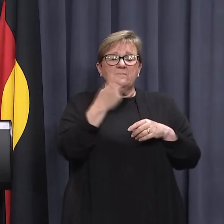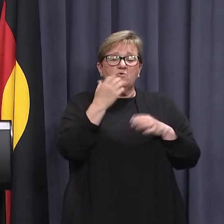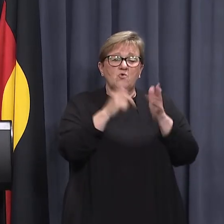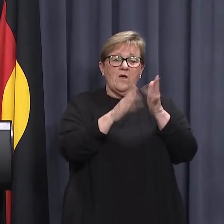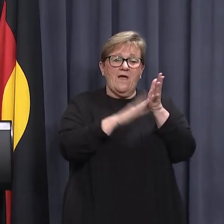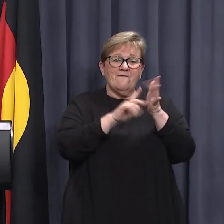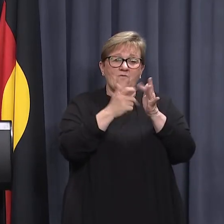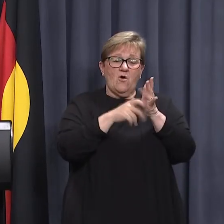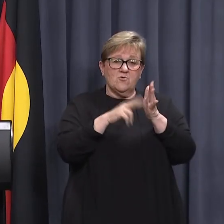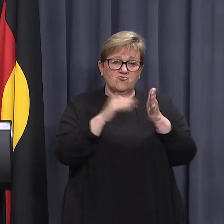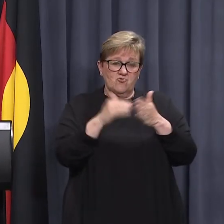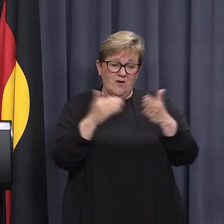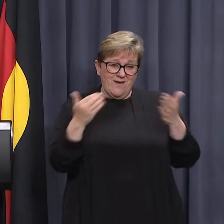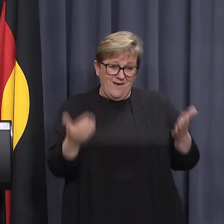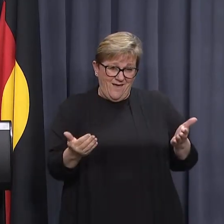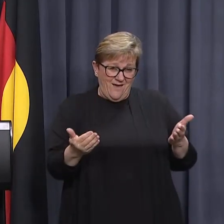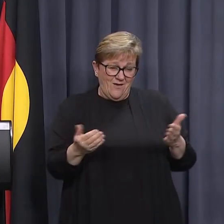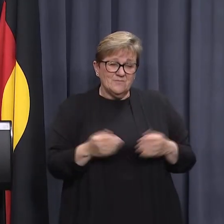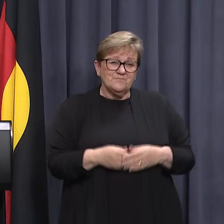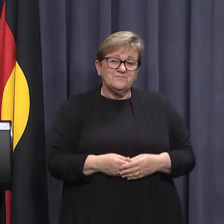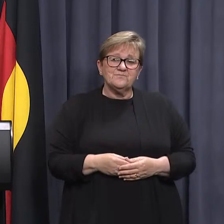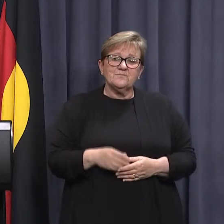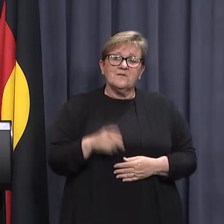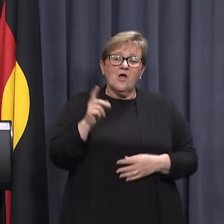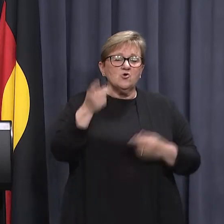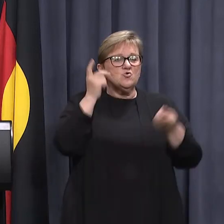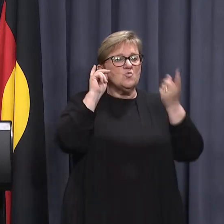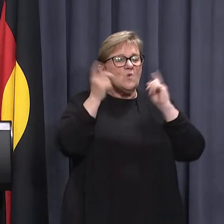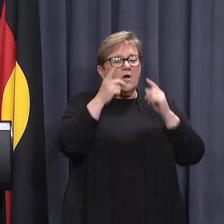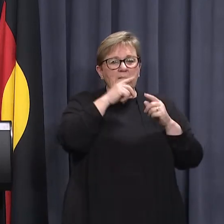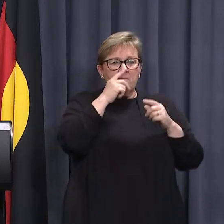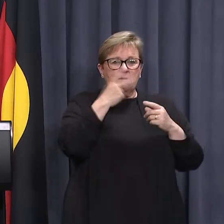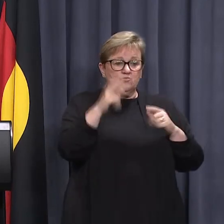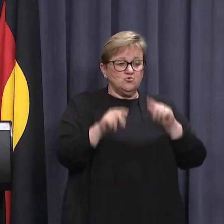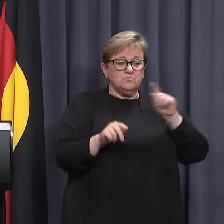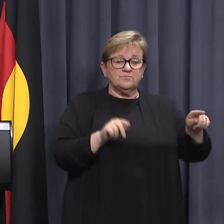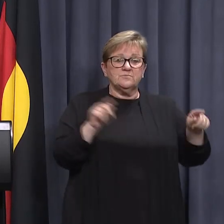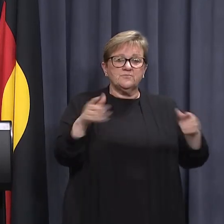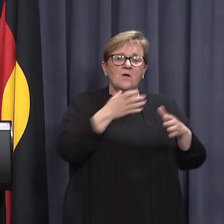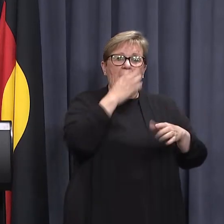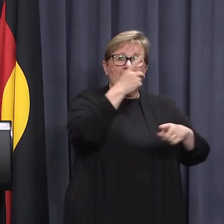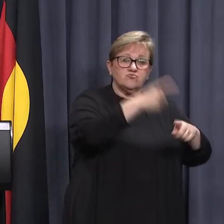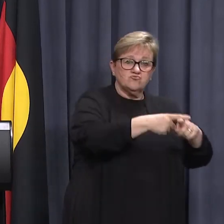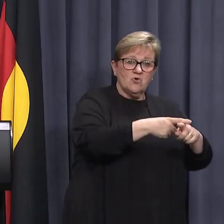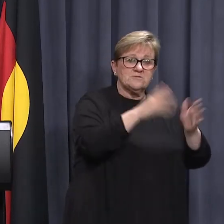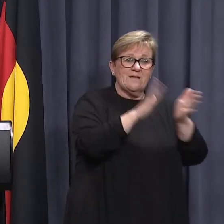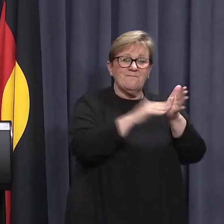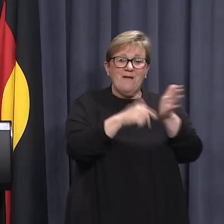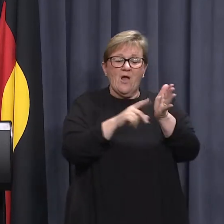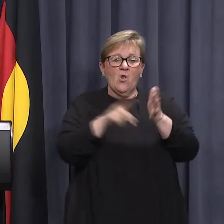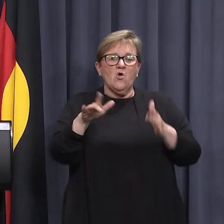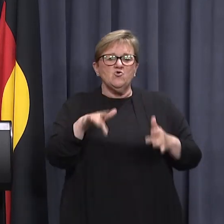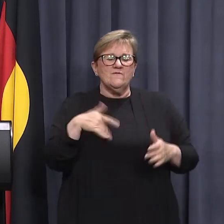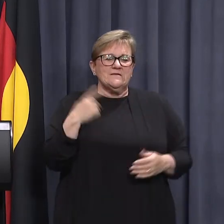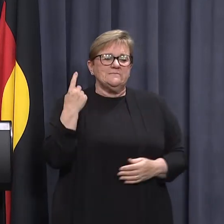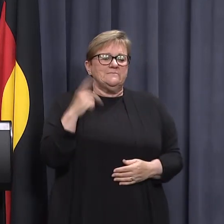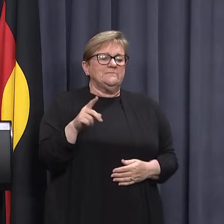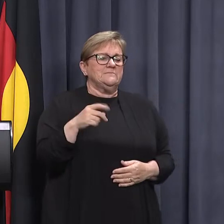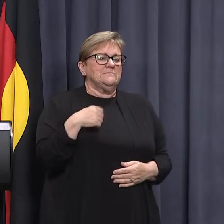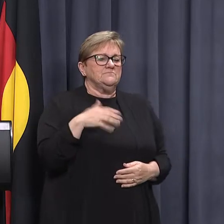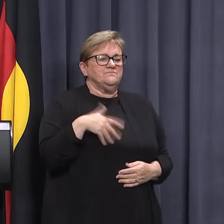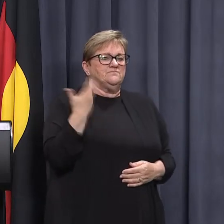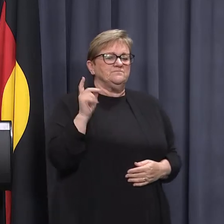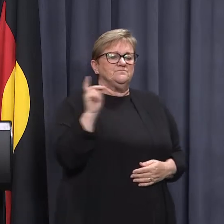people who went to the two massage parlours in particular are reluctant to come forward due to